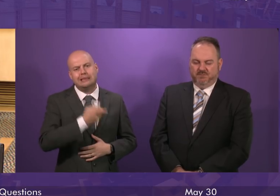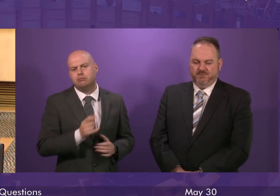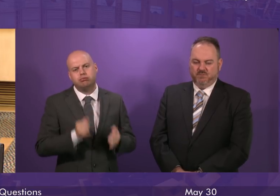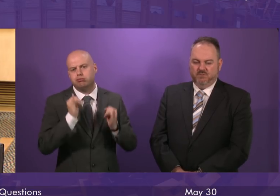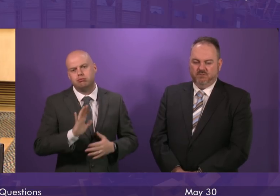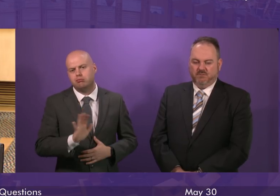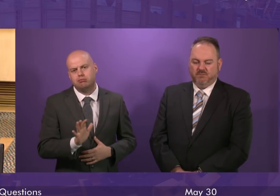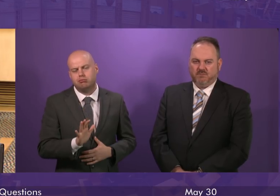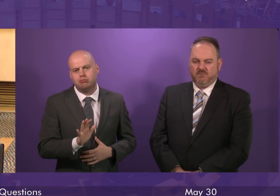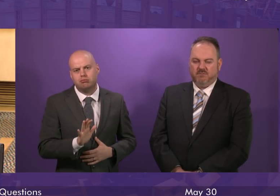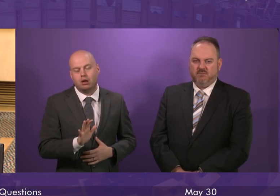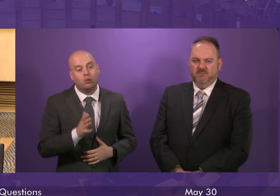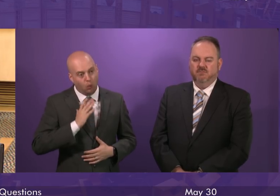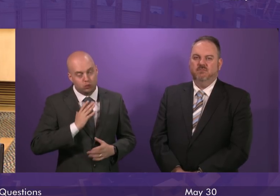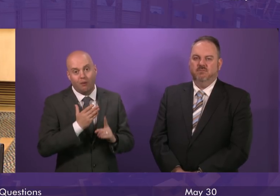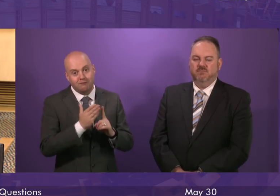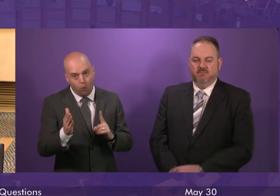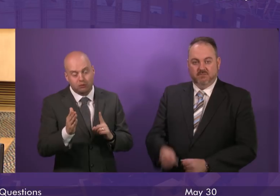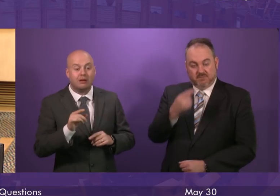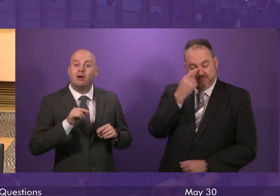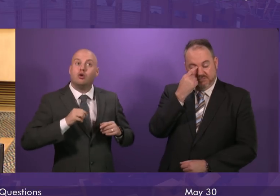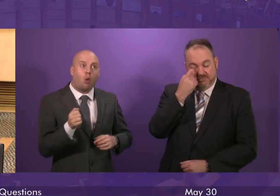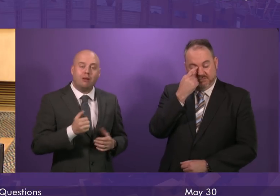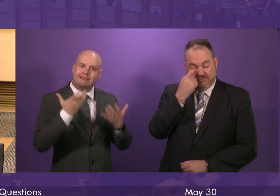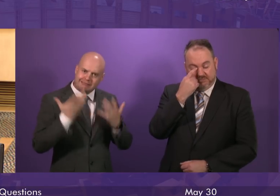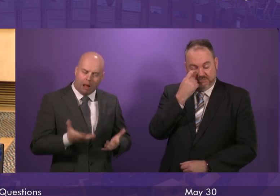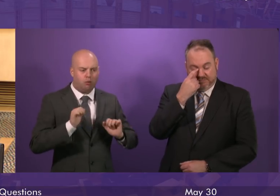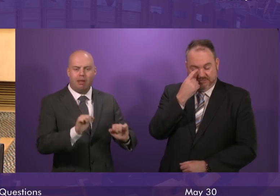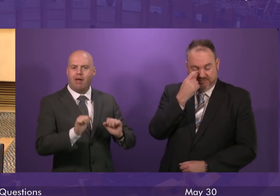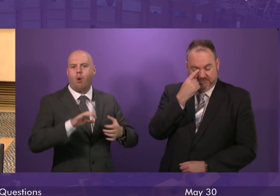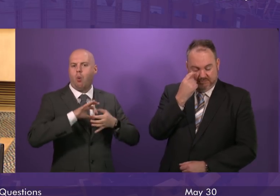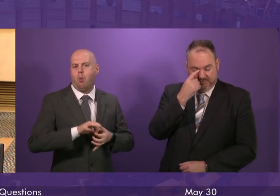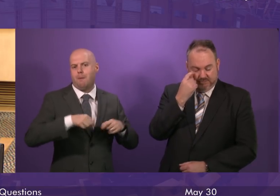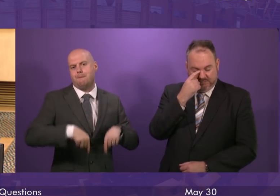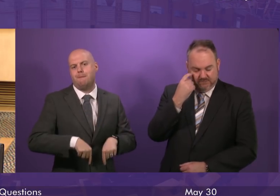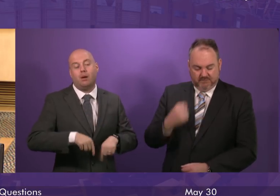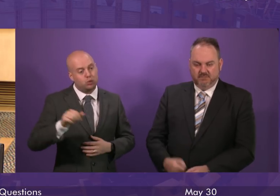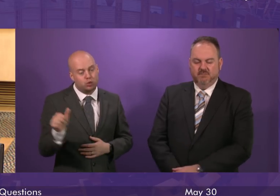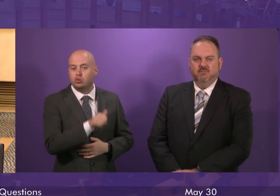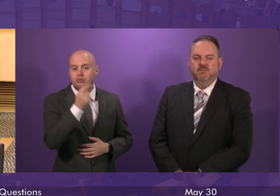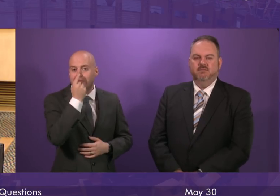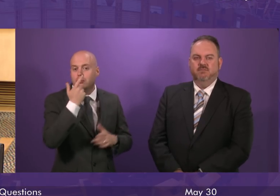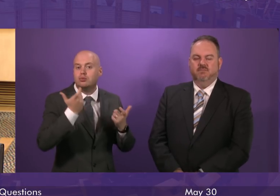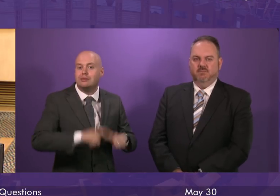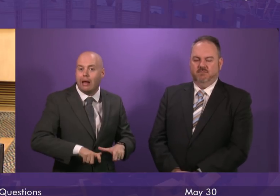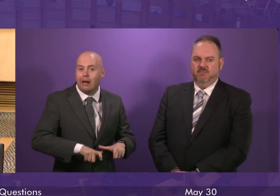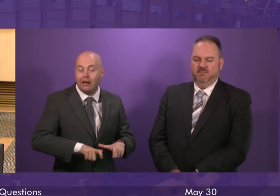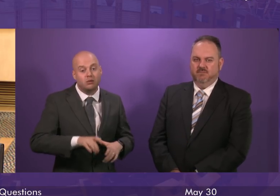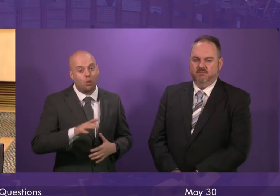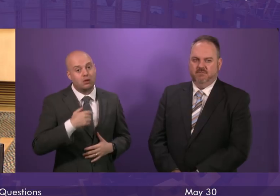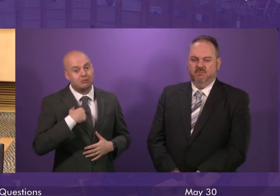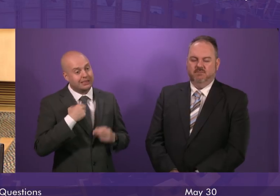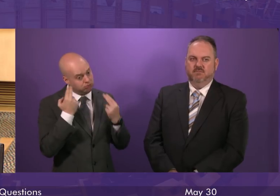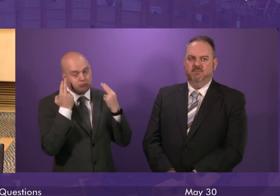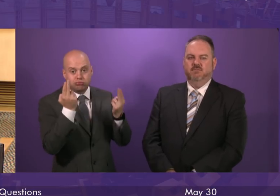be being put through that this is their home and they should be able to stay here and we should all continue to argue against these measures and